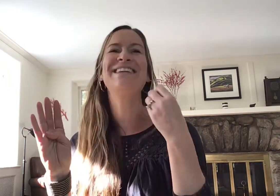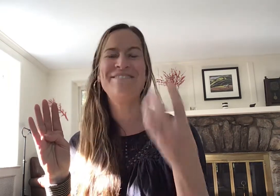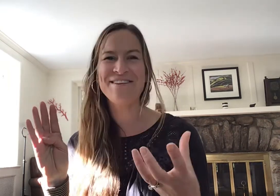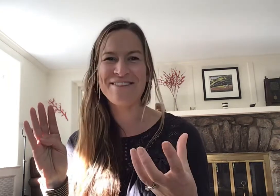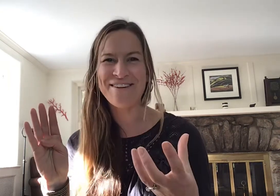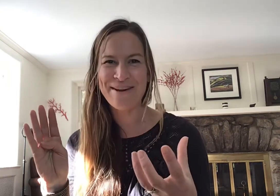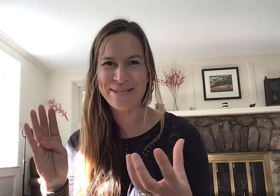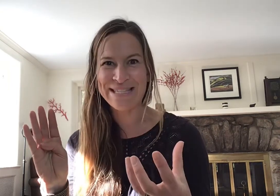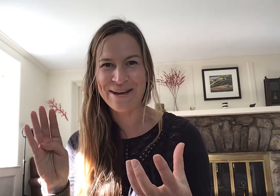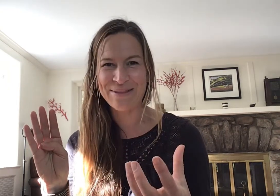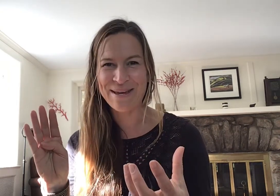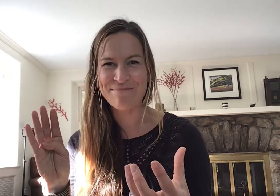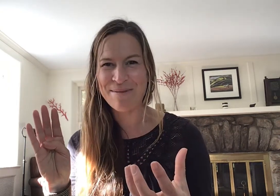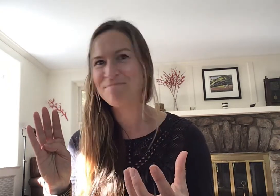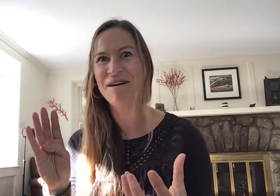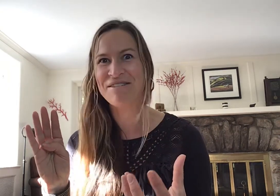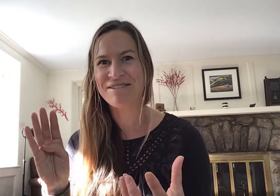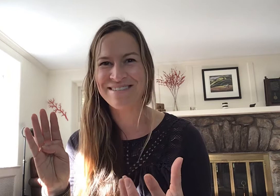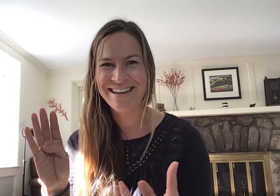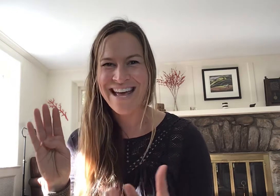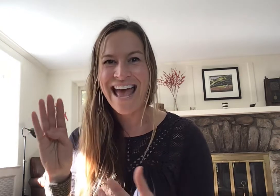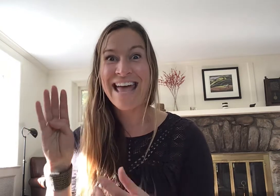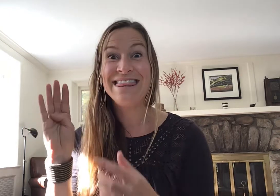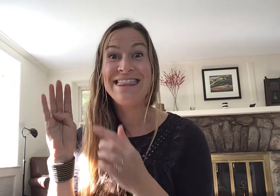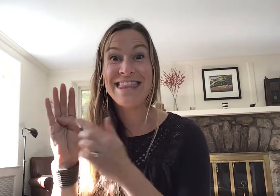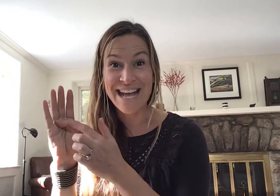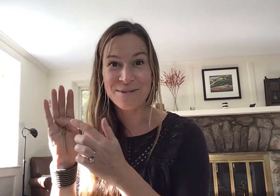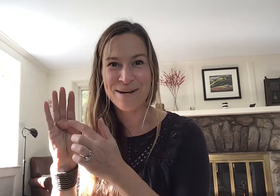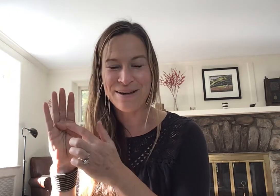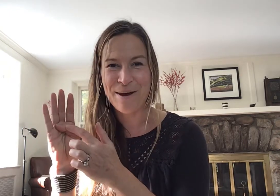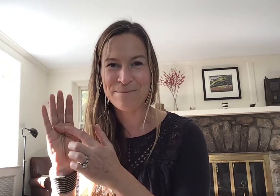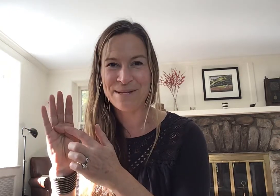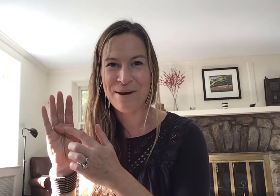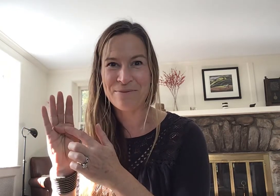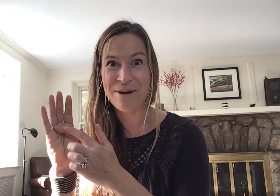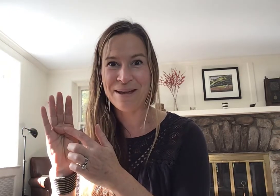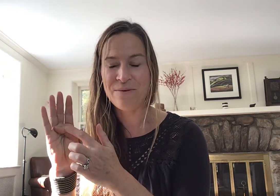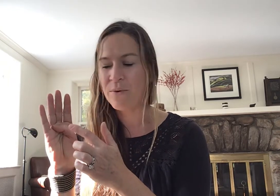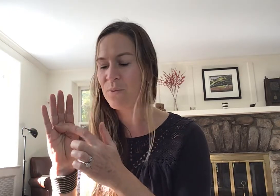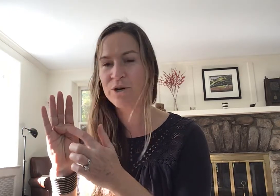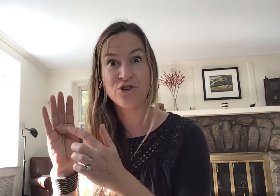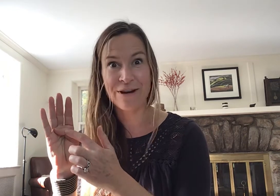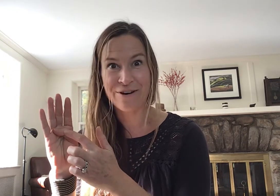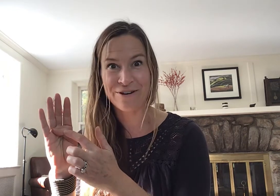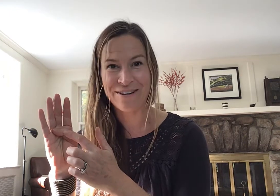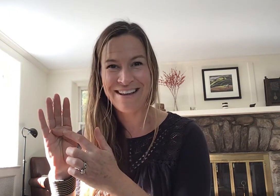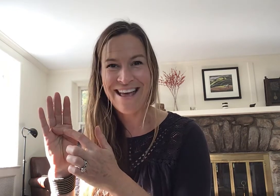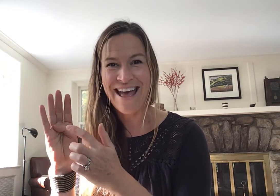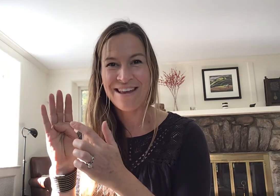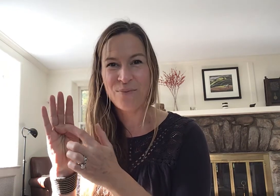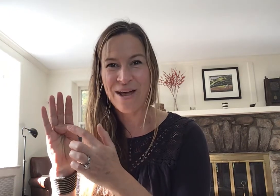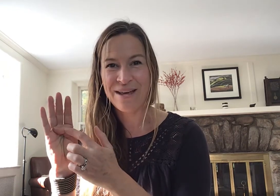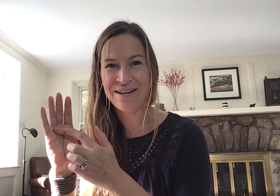never thought I would sound like my mother and that's when it comes out right when we're triggered and when